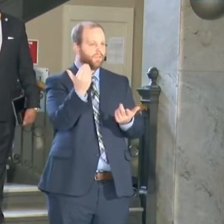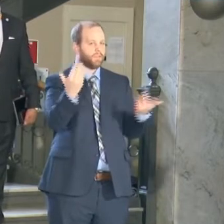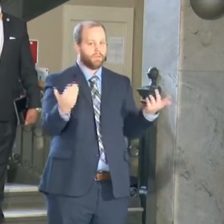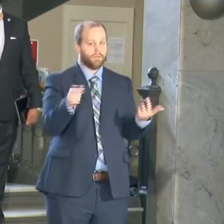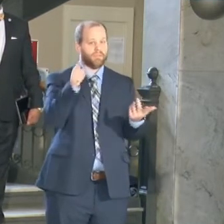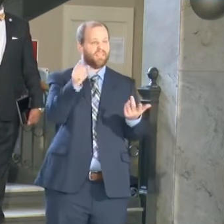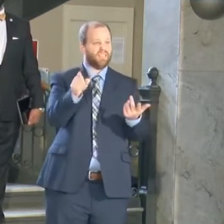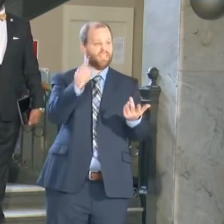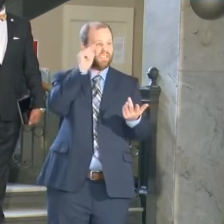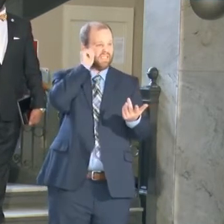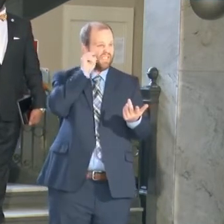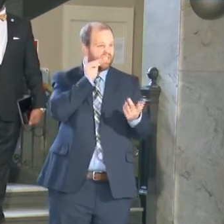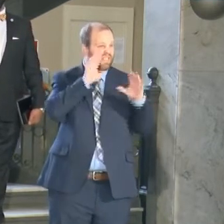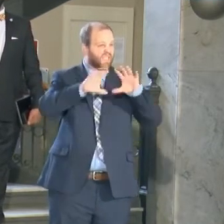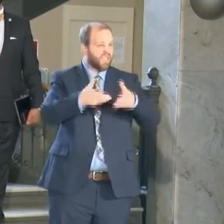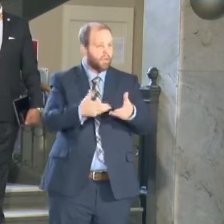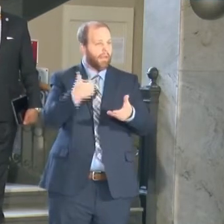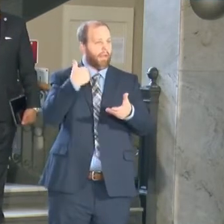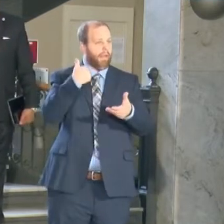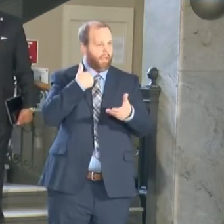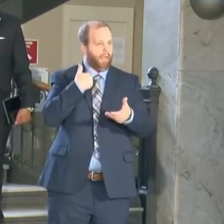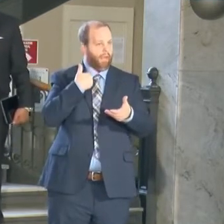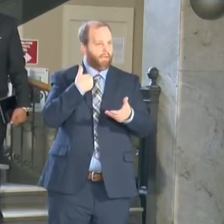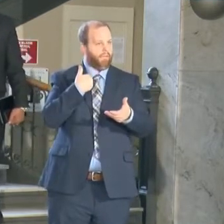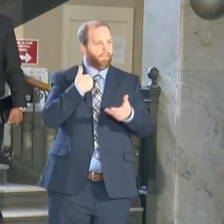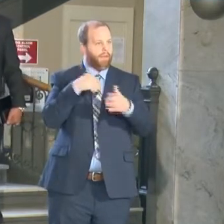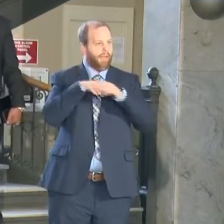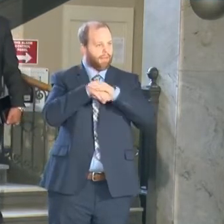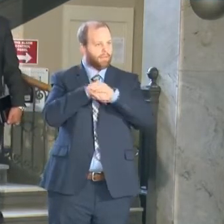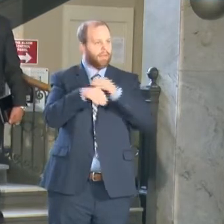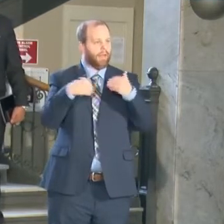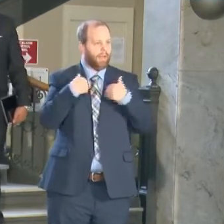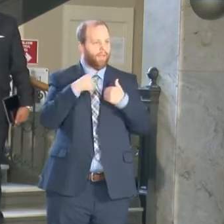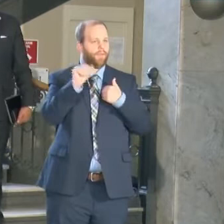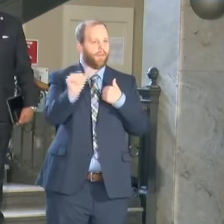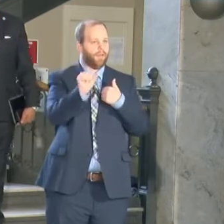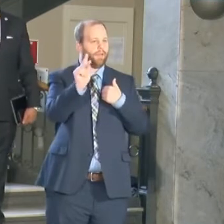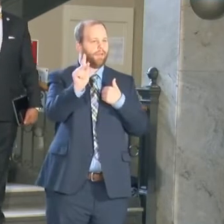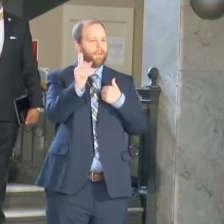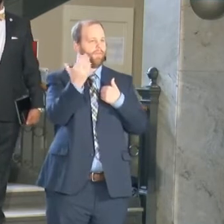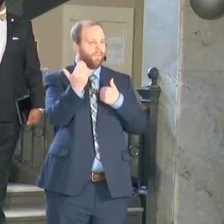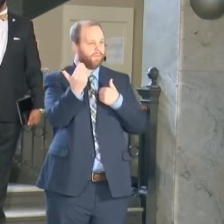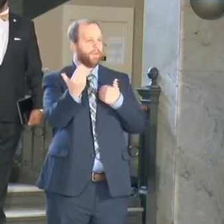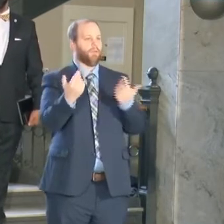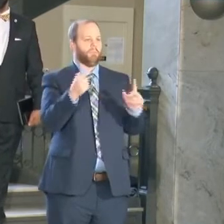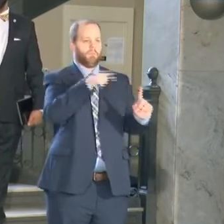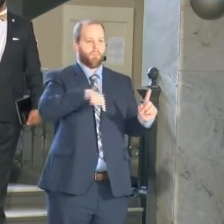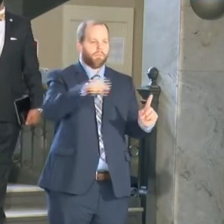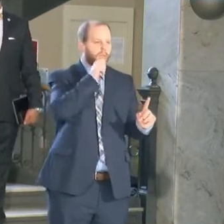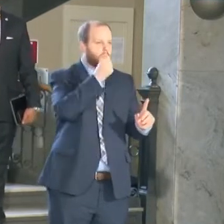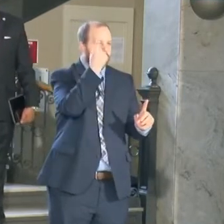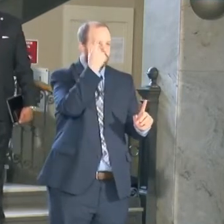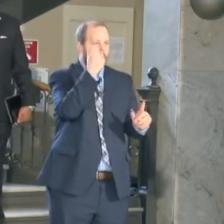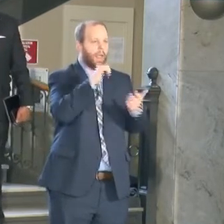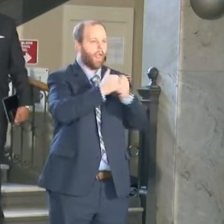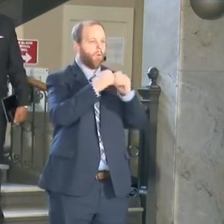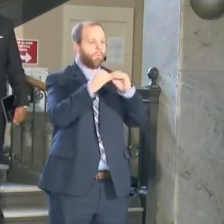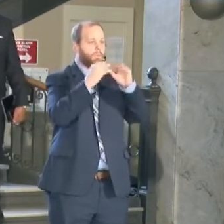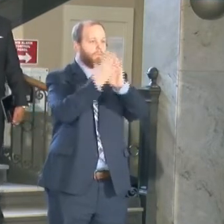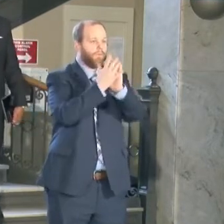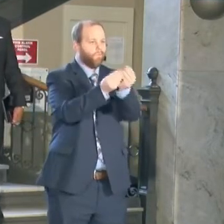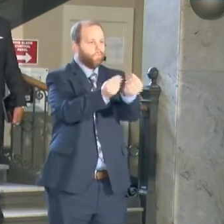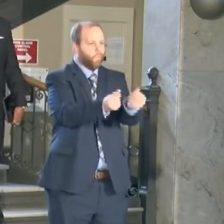have access to AK-15, teenagers who don't understand conflict resolution, teenagers who have fallen to a lack of